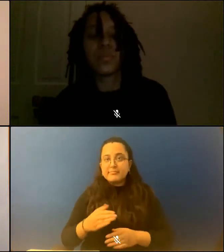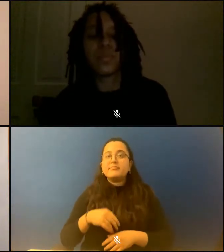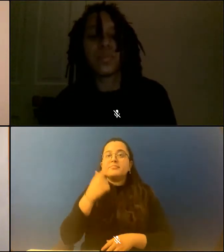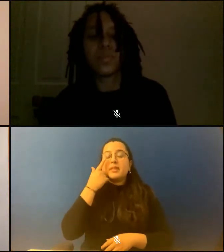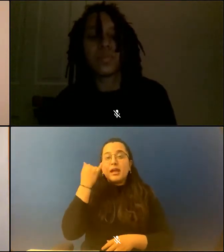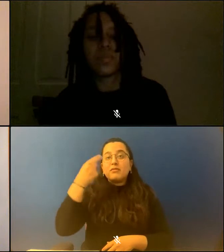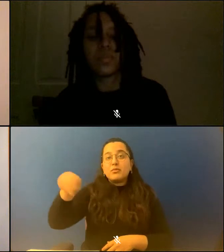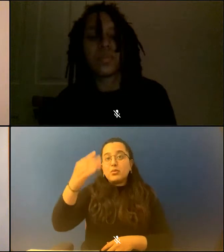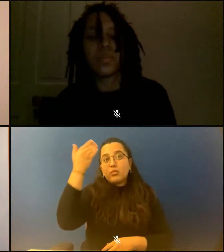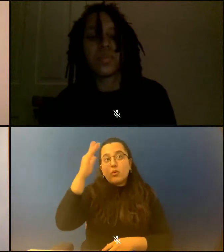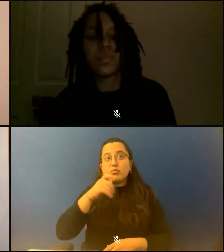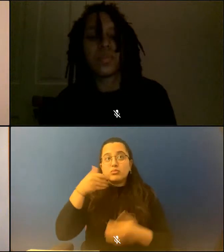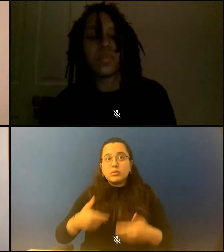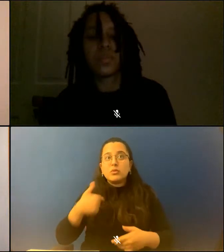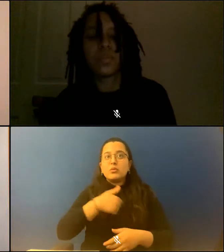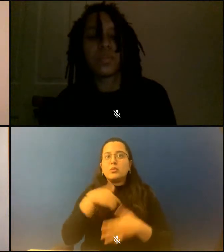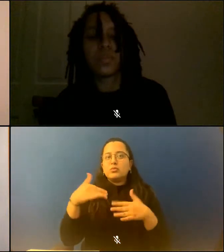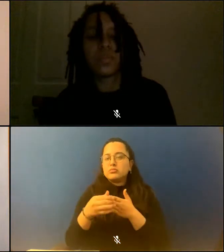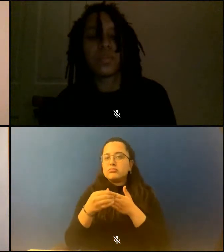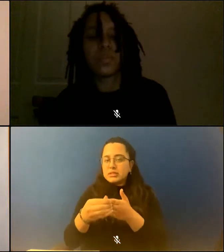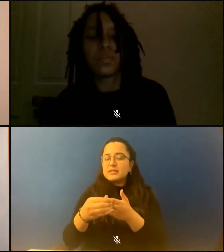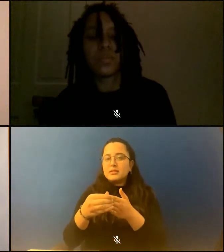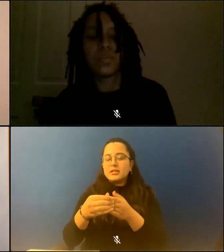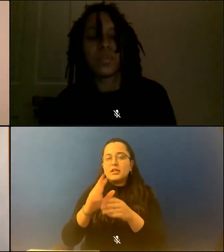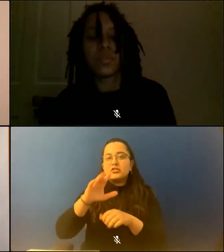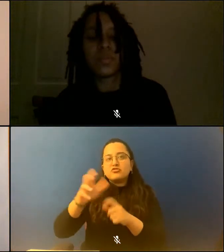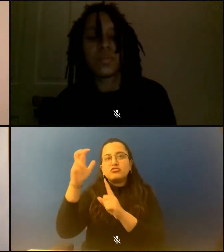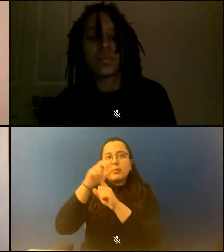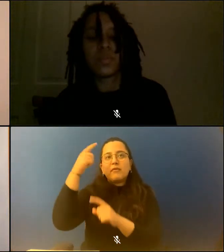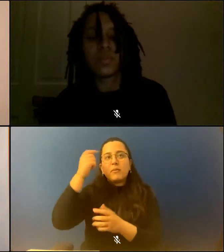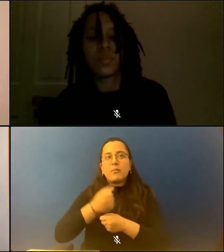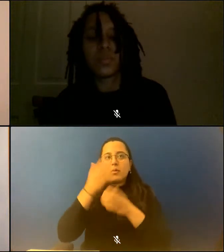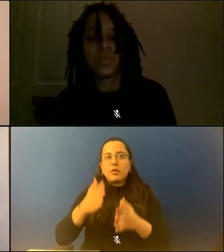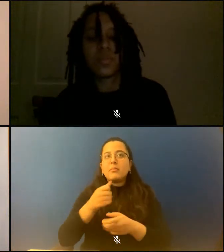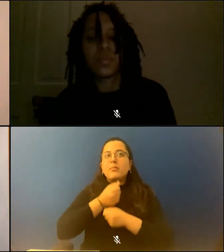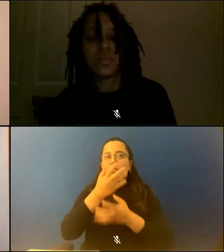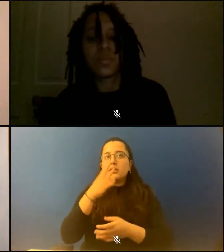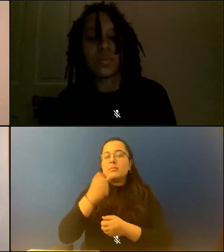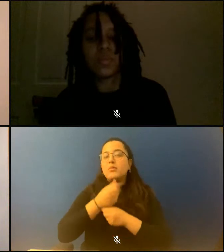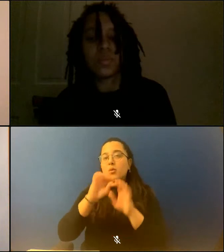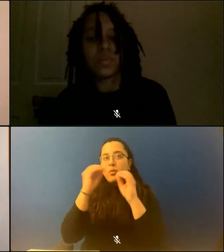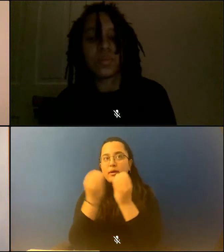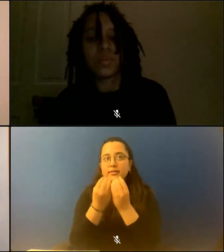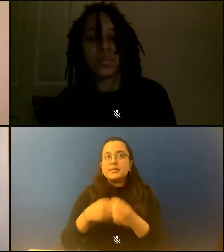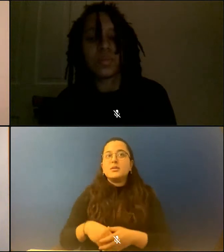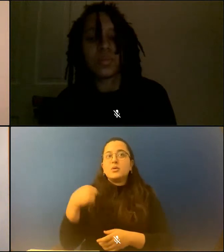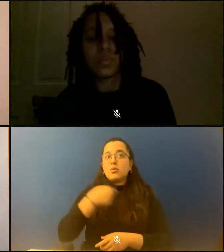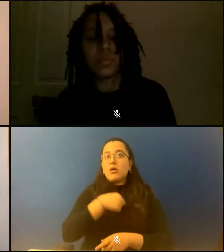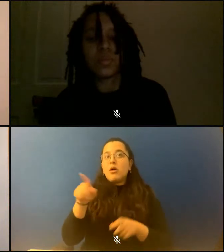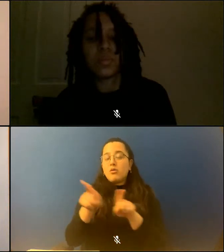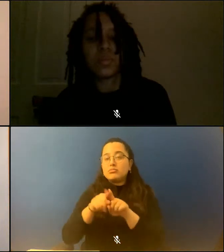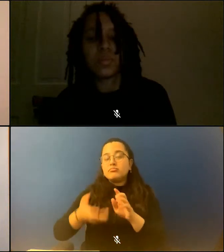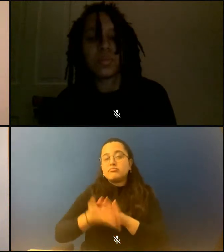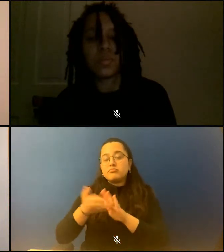and poetry organizations. We also produce poets.org, originated National Poetry Month, which is celebrated